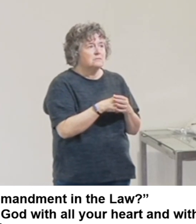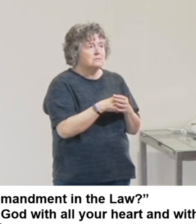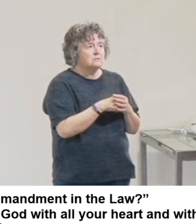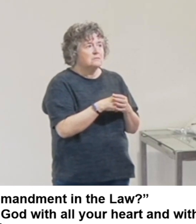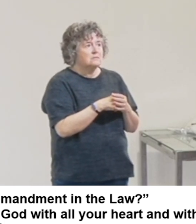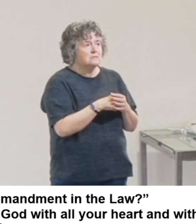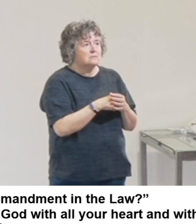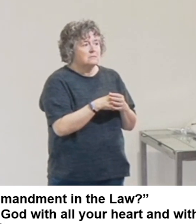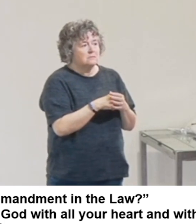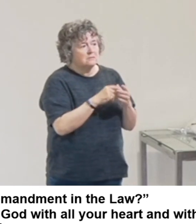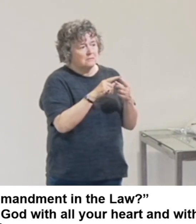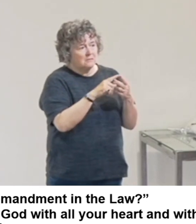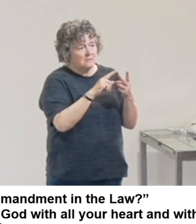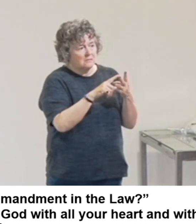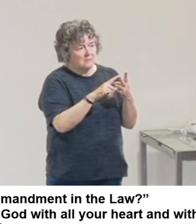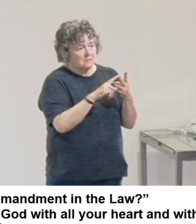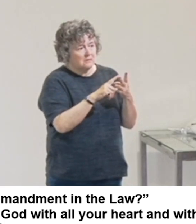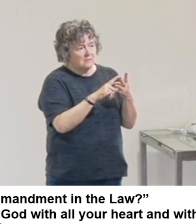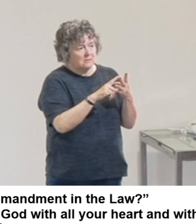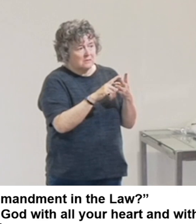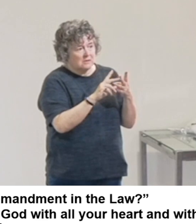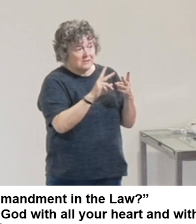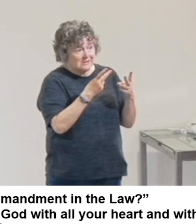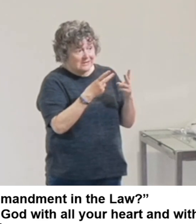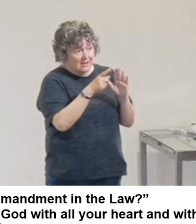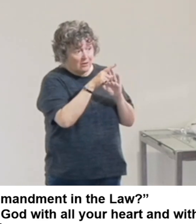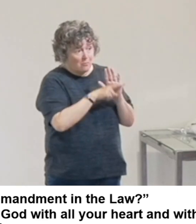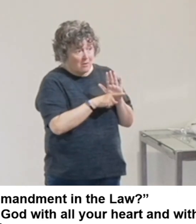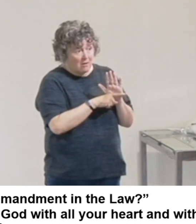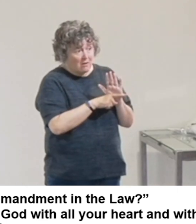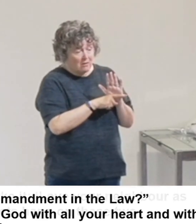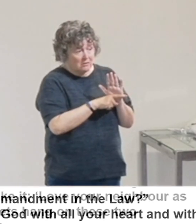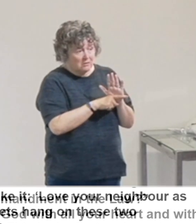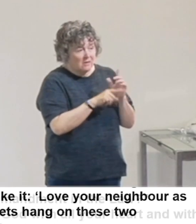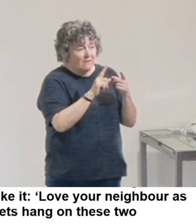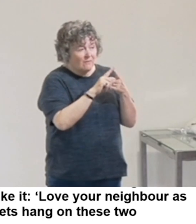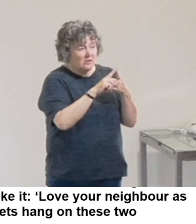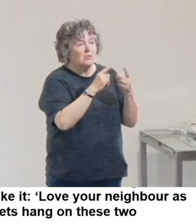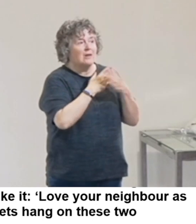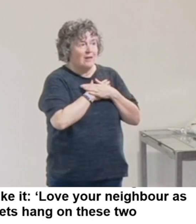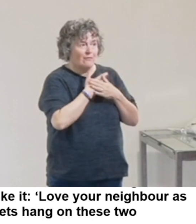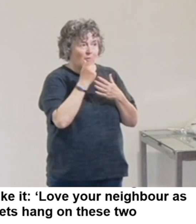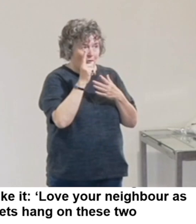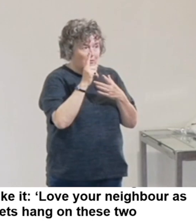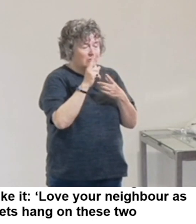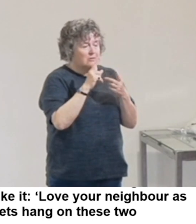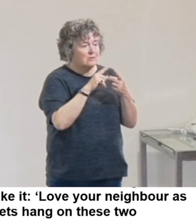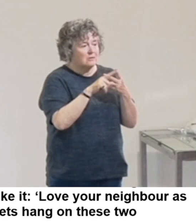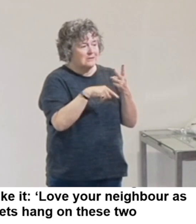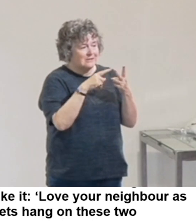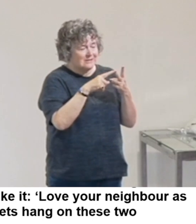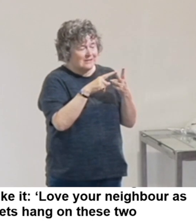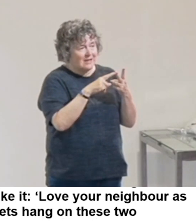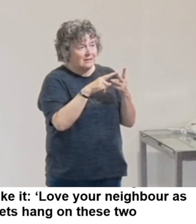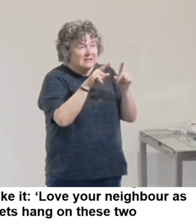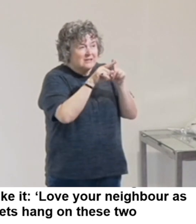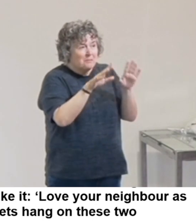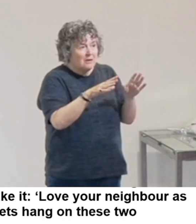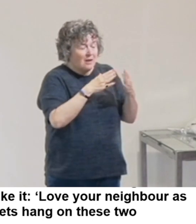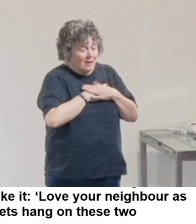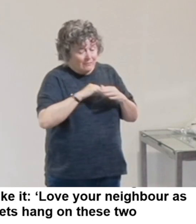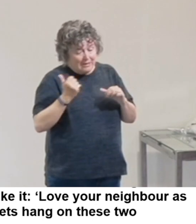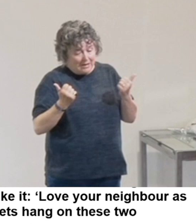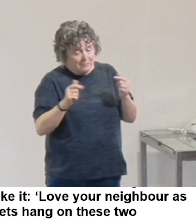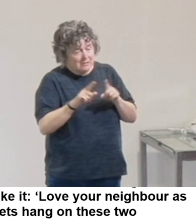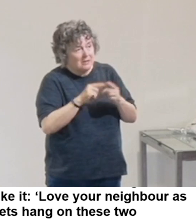6. And then Jesus went on to say this is the first and greatest commandment and the second is like it, love